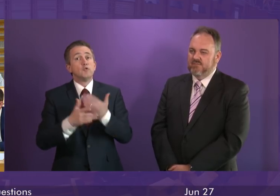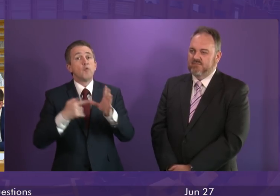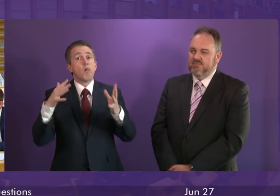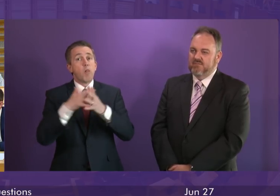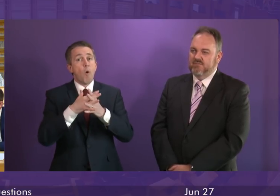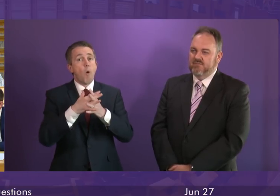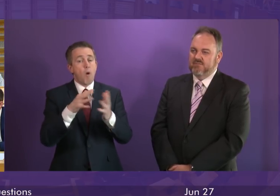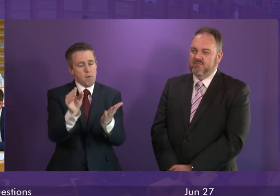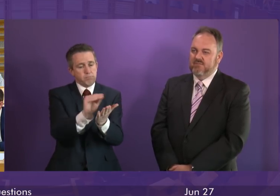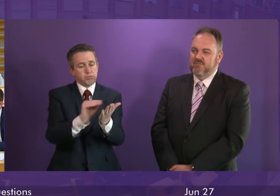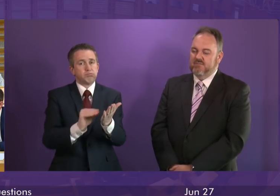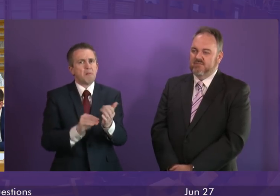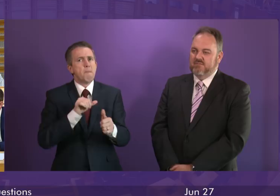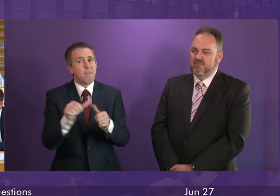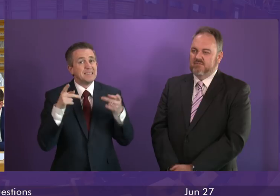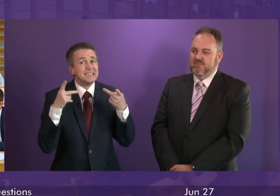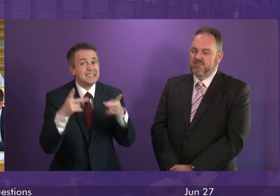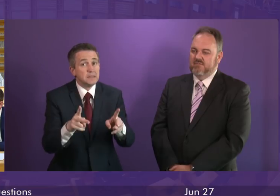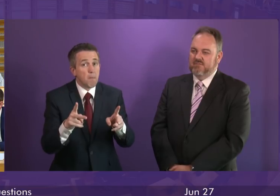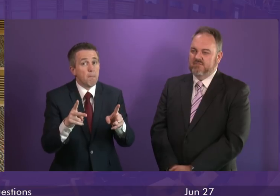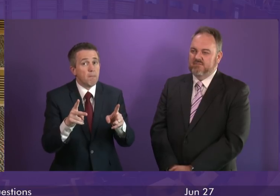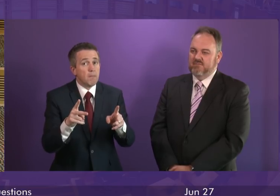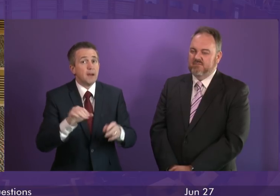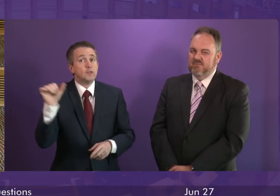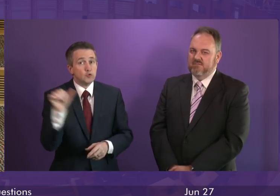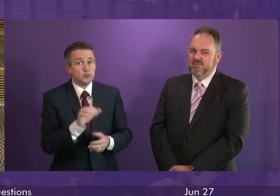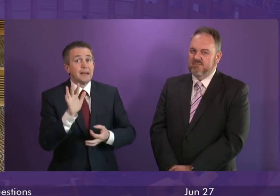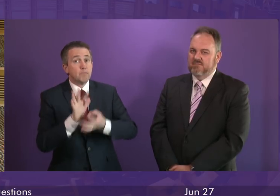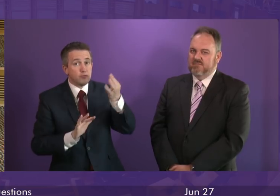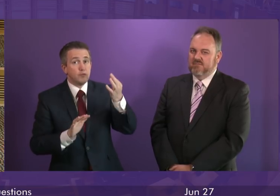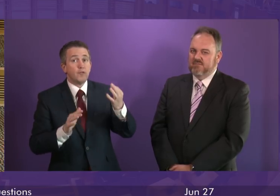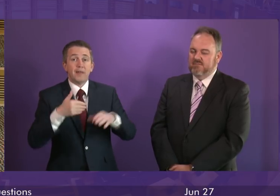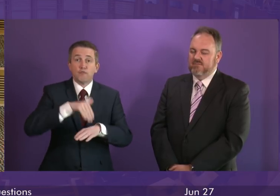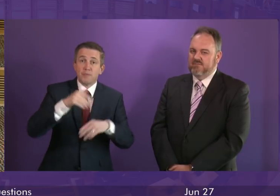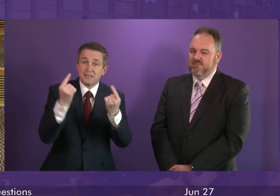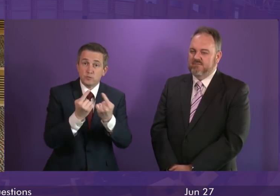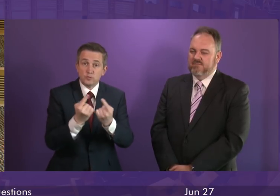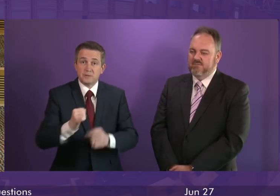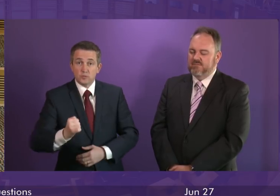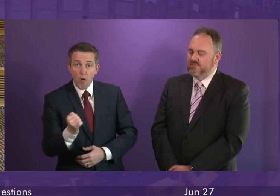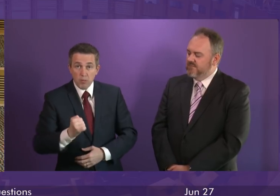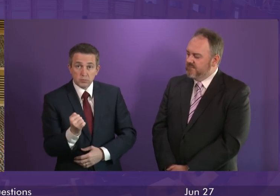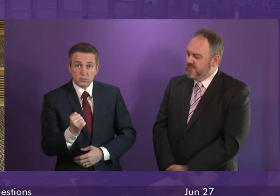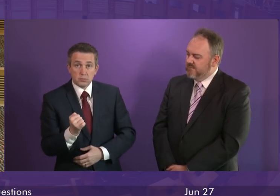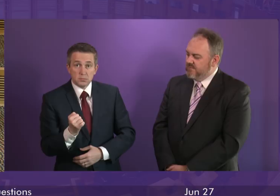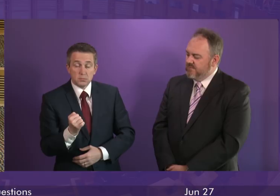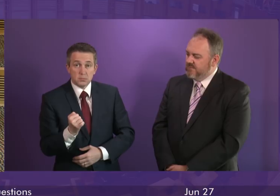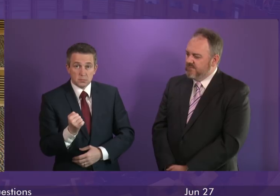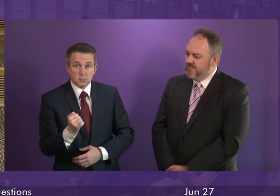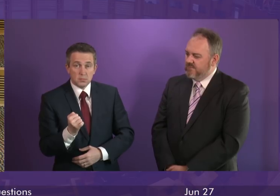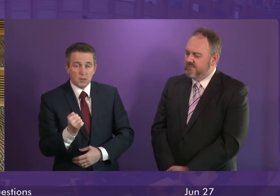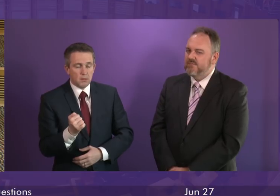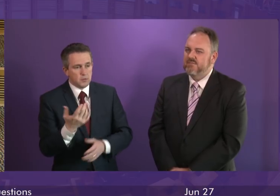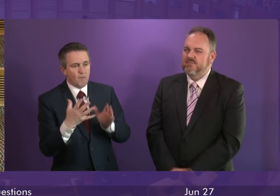workable provision that will make a difference and actually deal with the problem that people have identified. So if